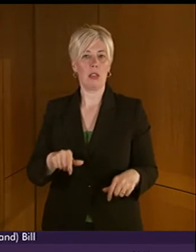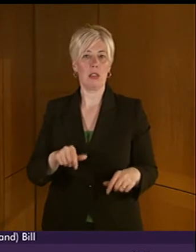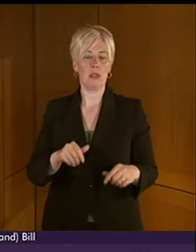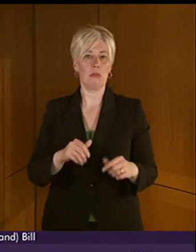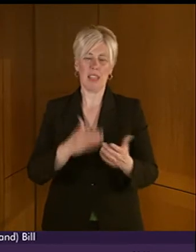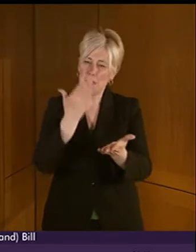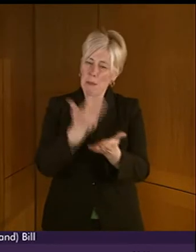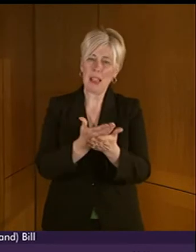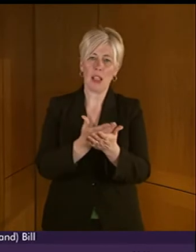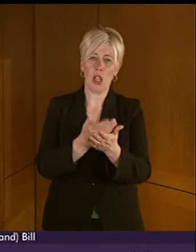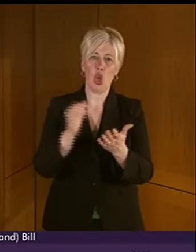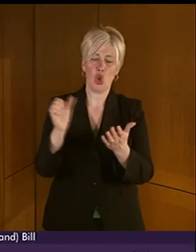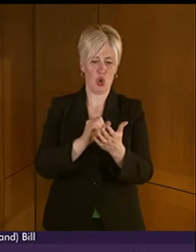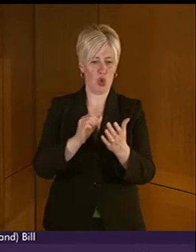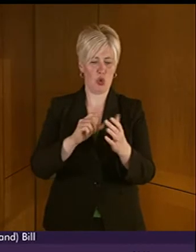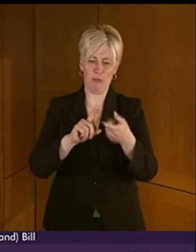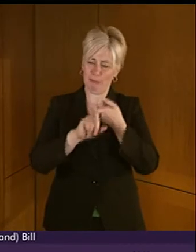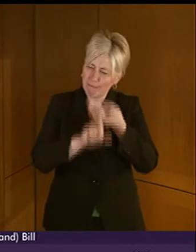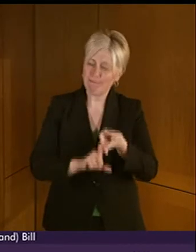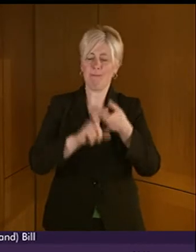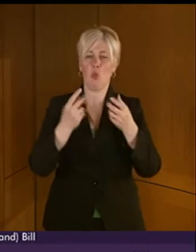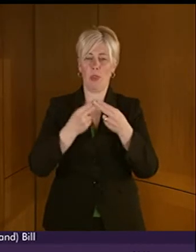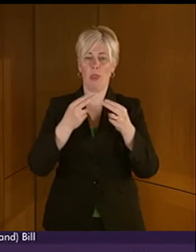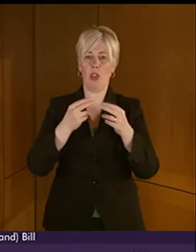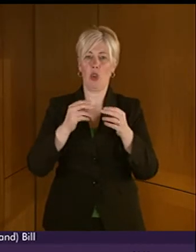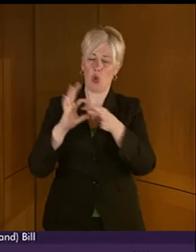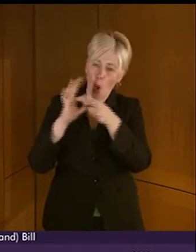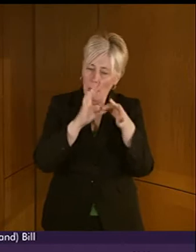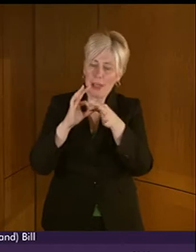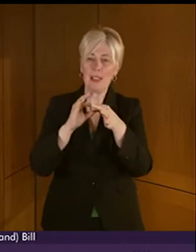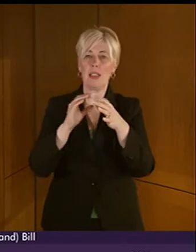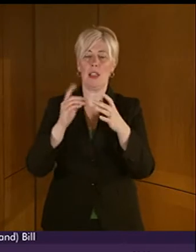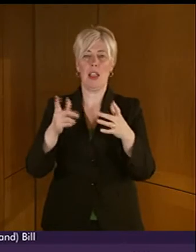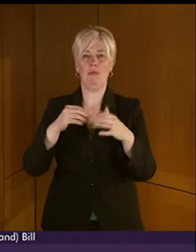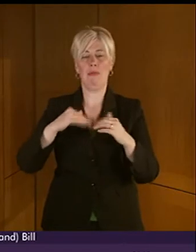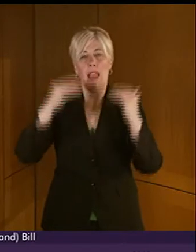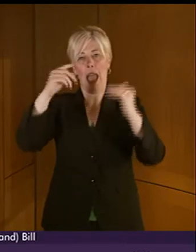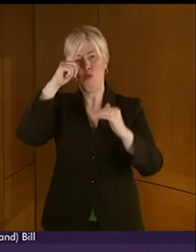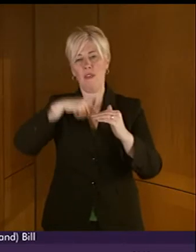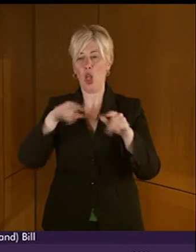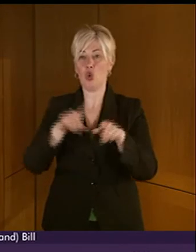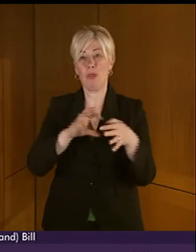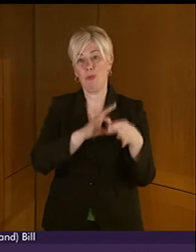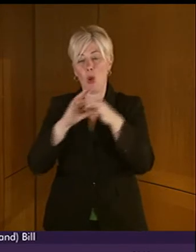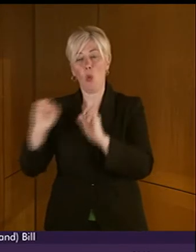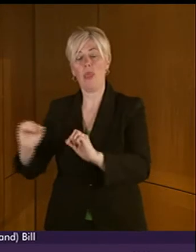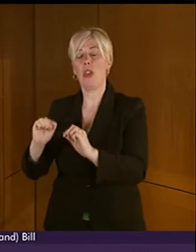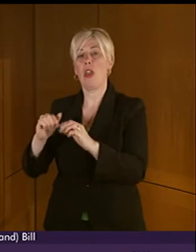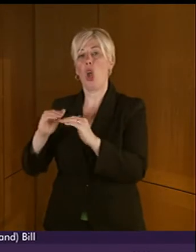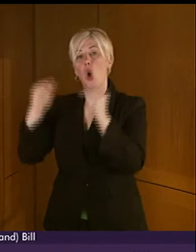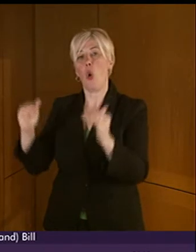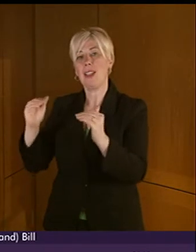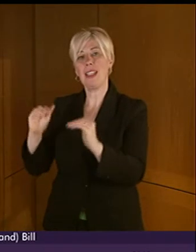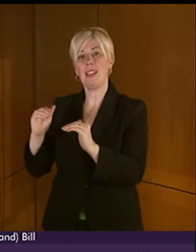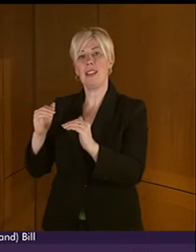underpin through its higher profile, should complement, and should embrace existing equality legislation, which the